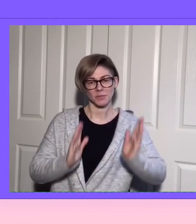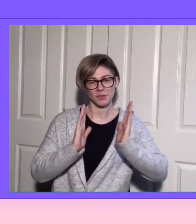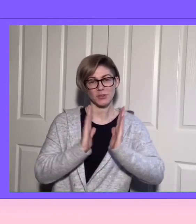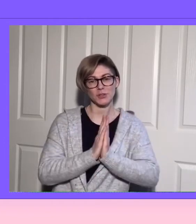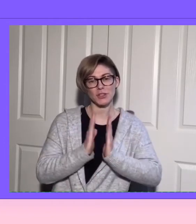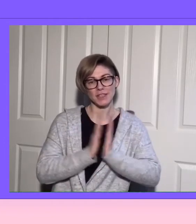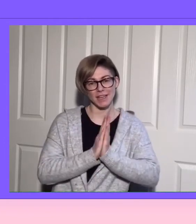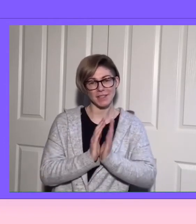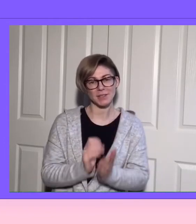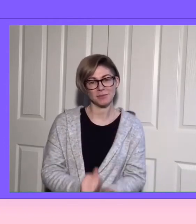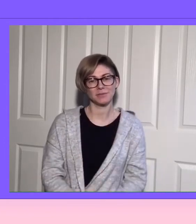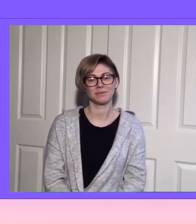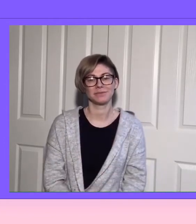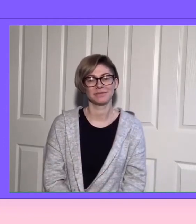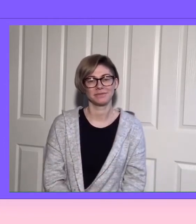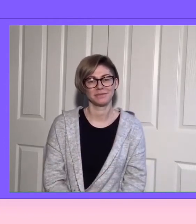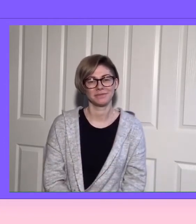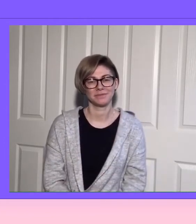Sunday, Sunday